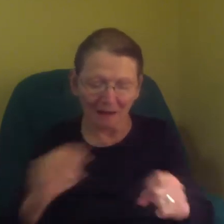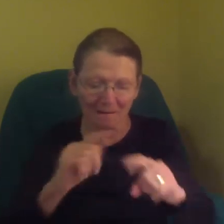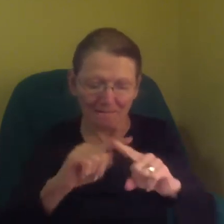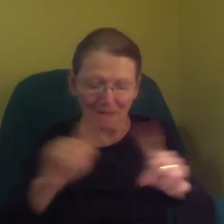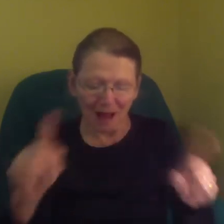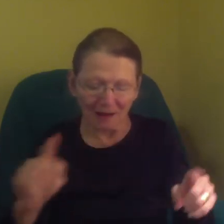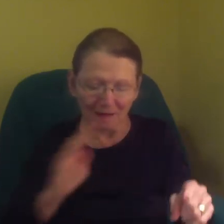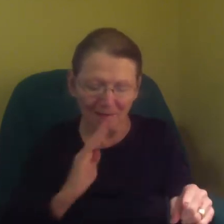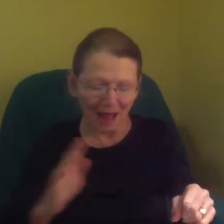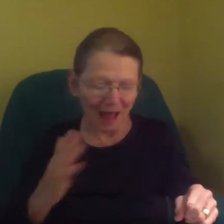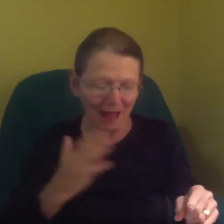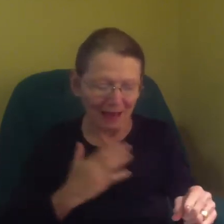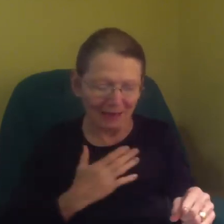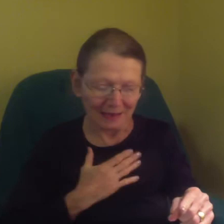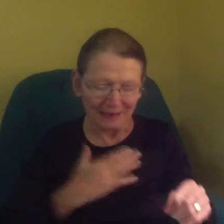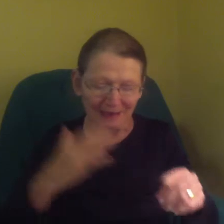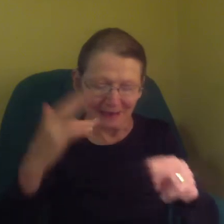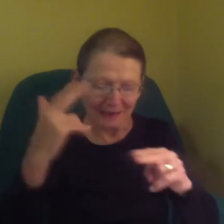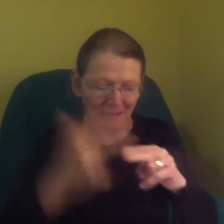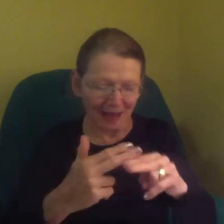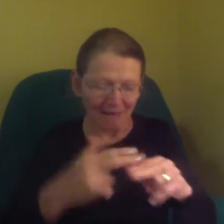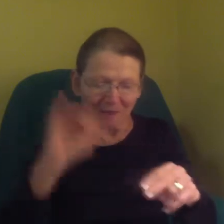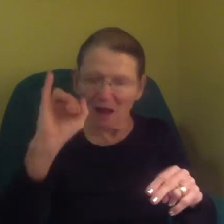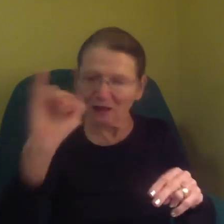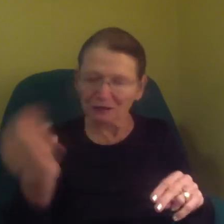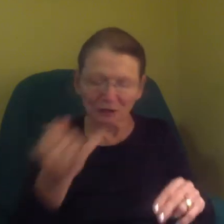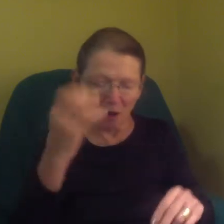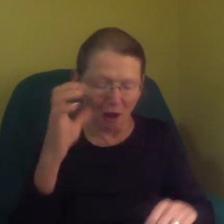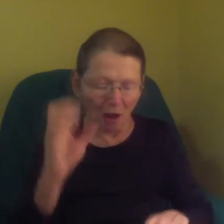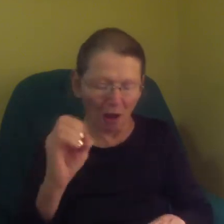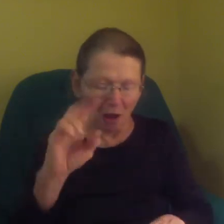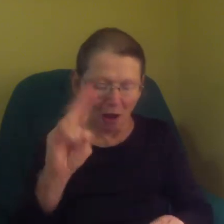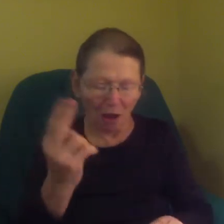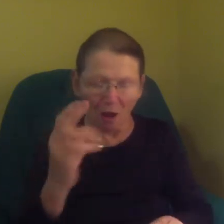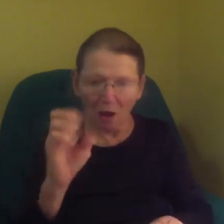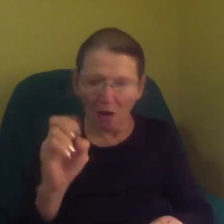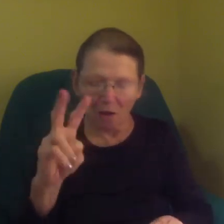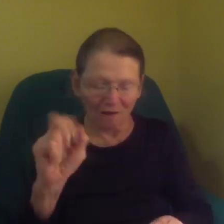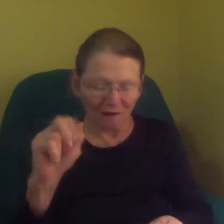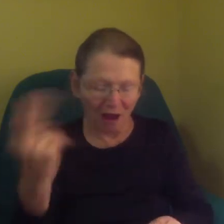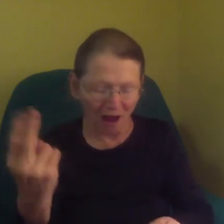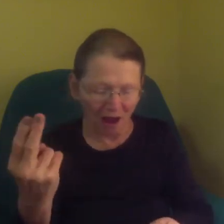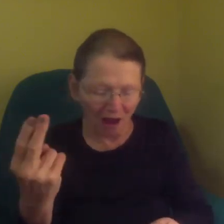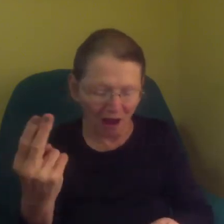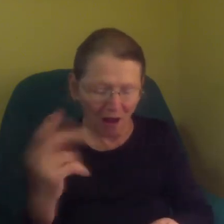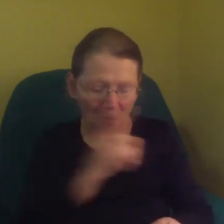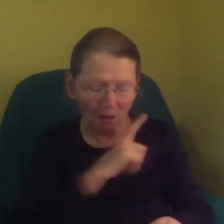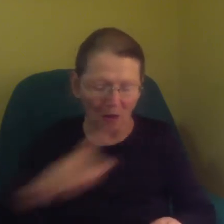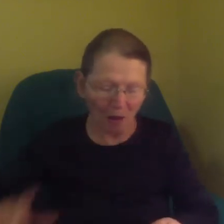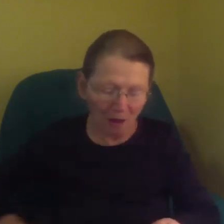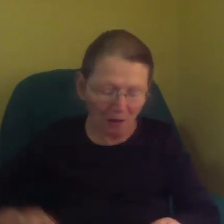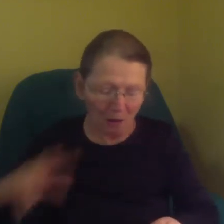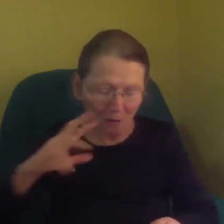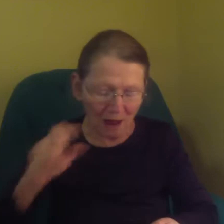I am not a but